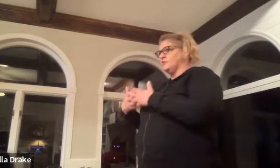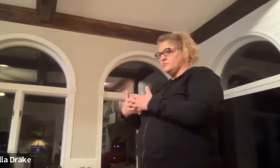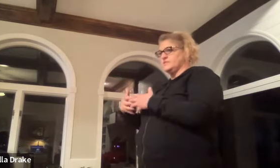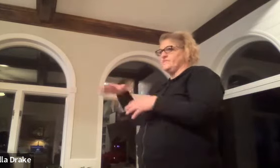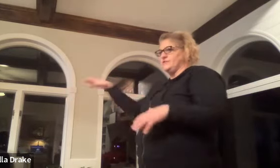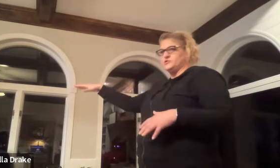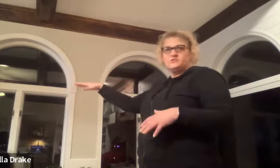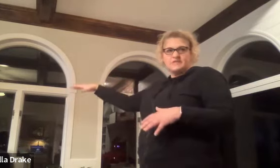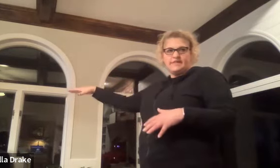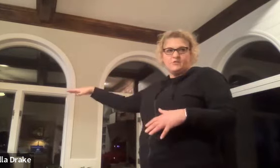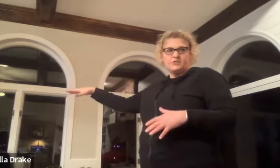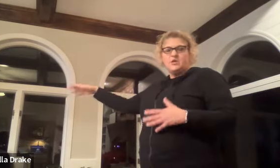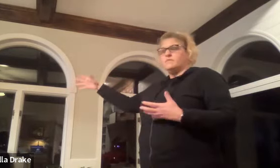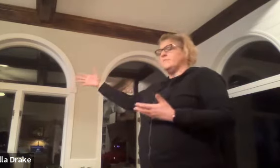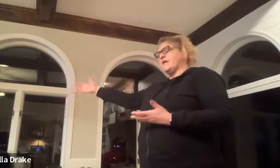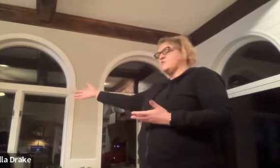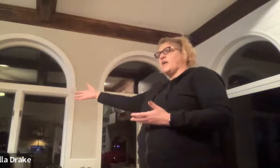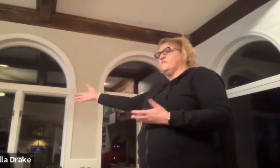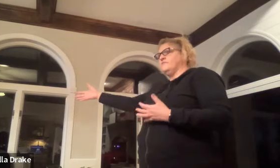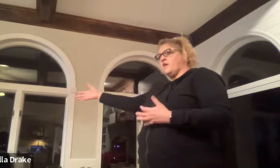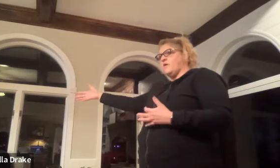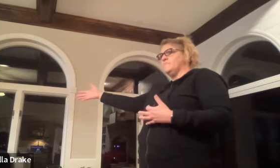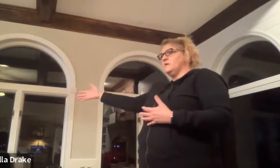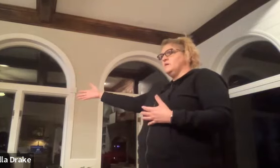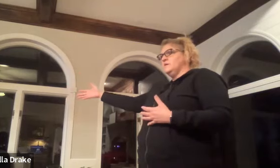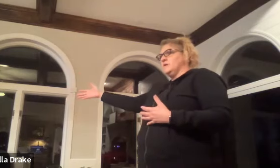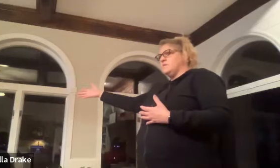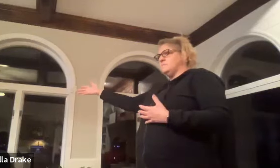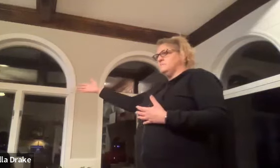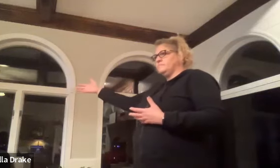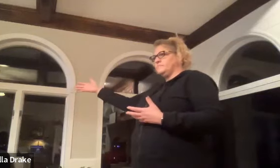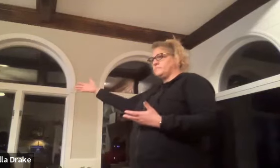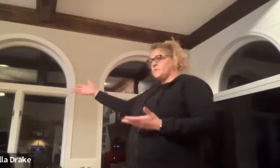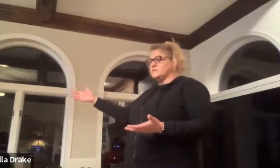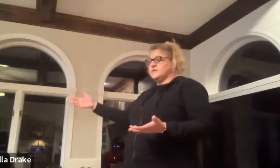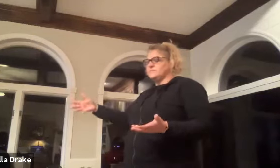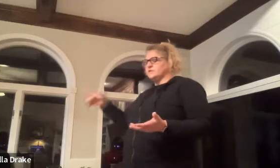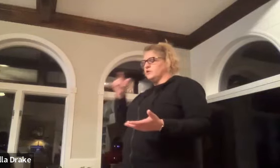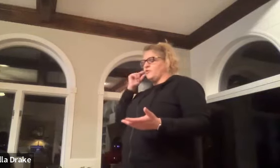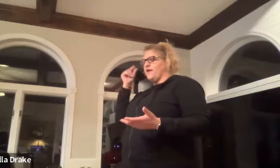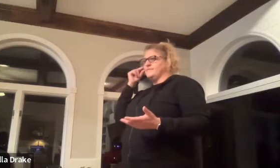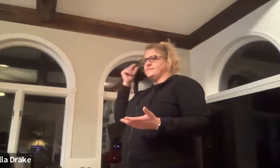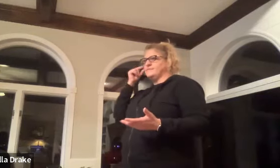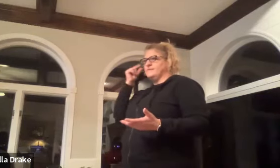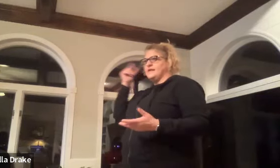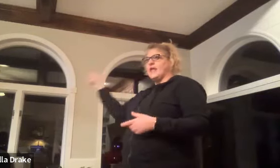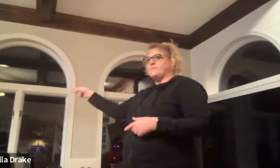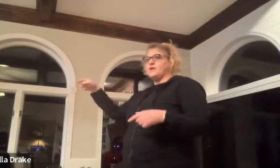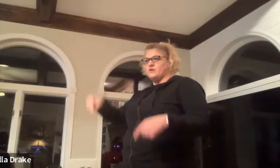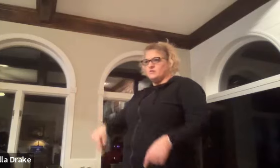close to french sign language the man who came from his name's lacrette came here